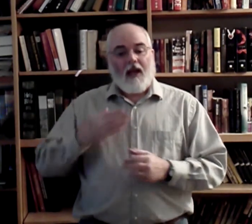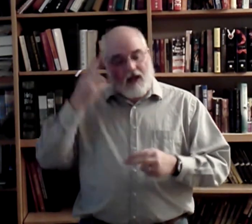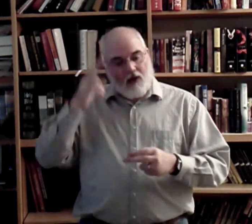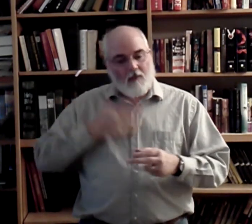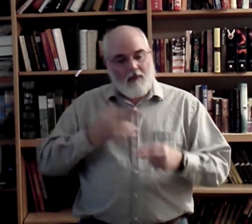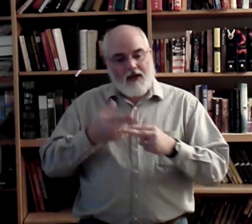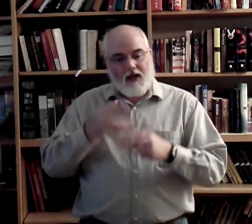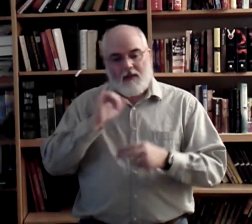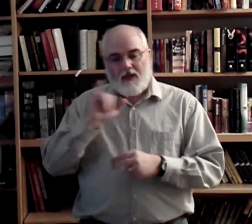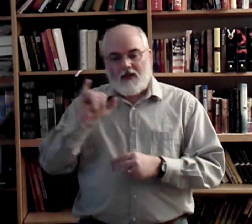Hello, my name is...